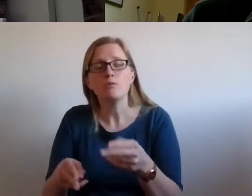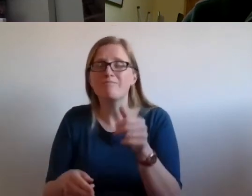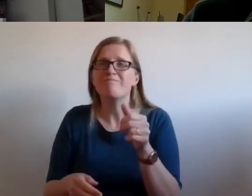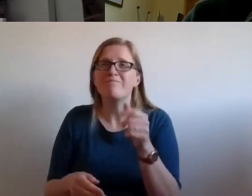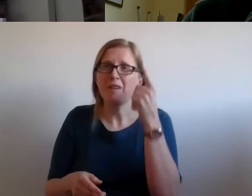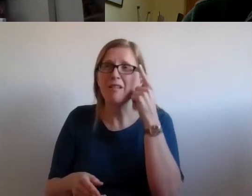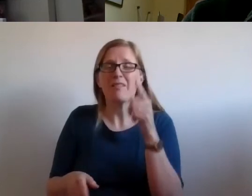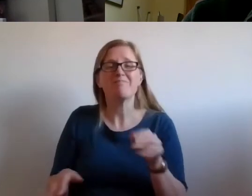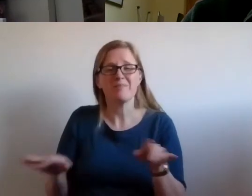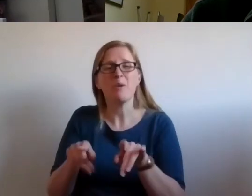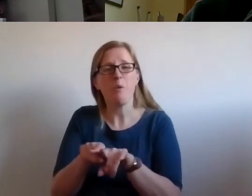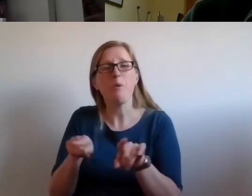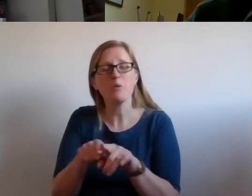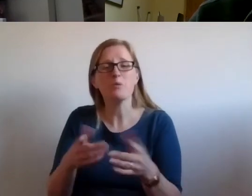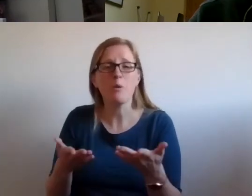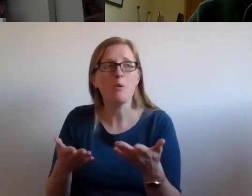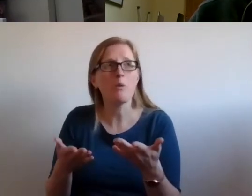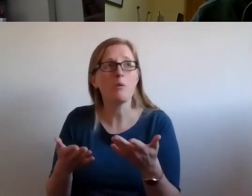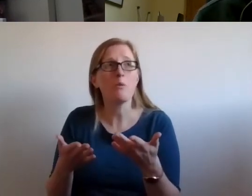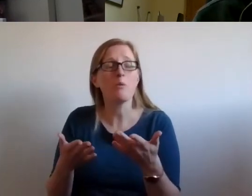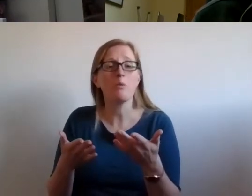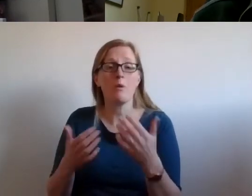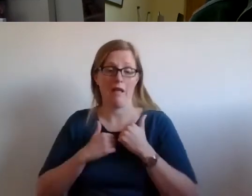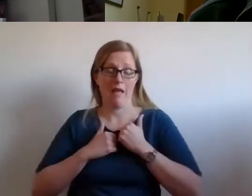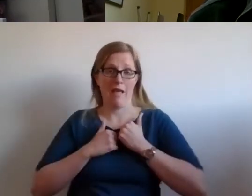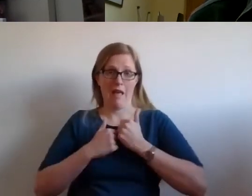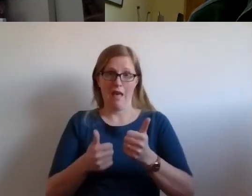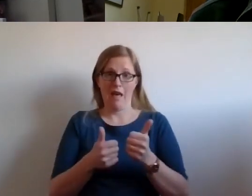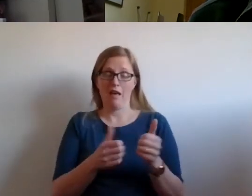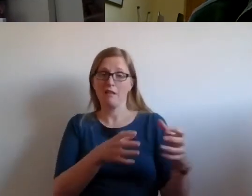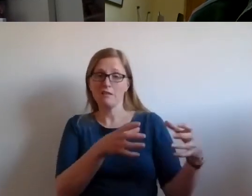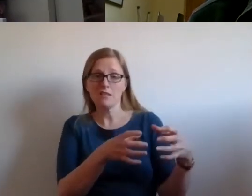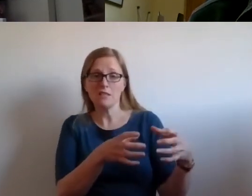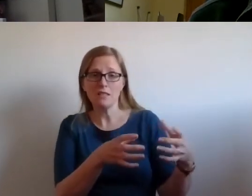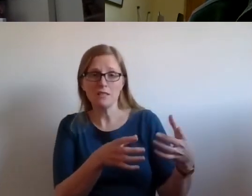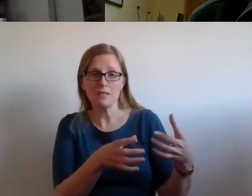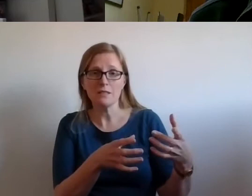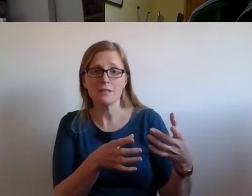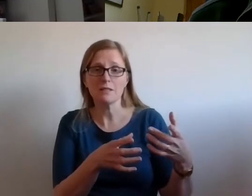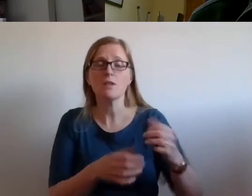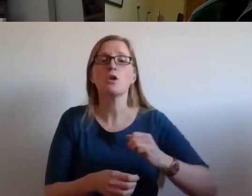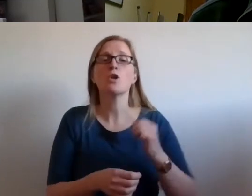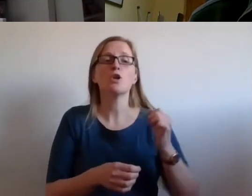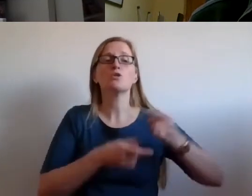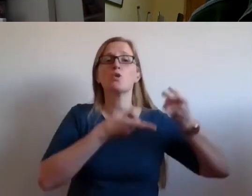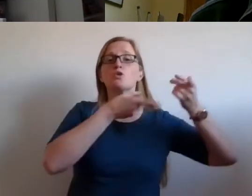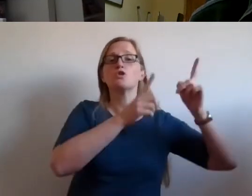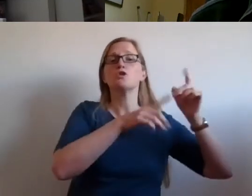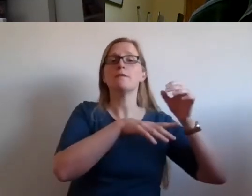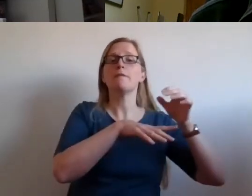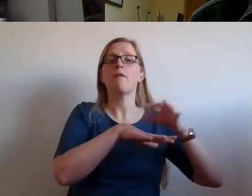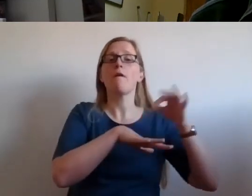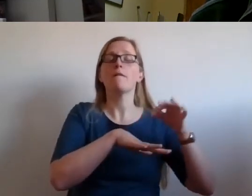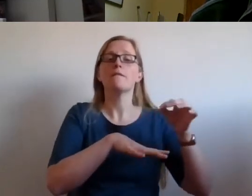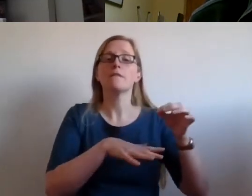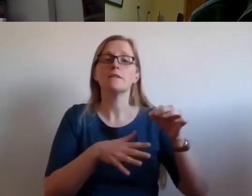The former chief medical officer in Scotland, Professor Harry Burns, really promoted an asset based